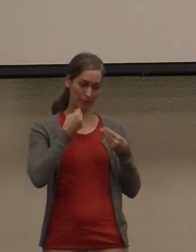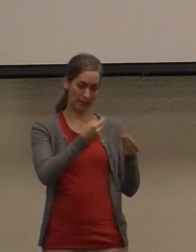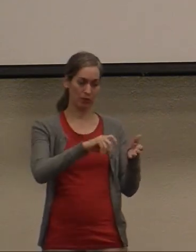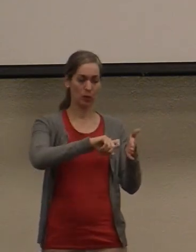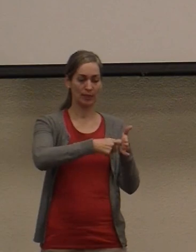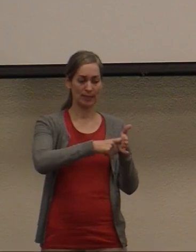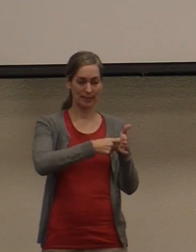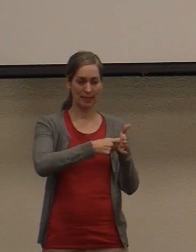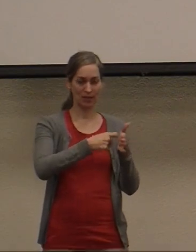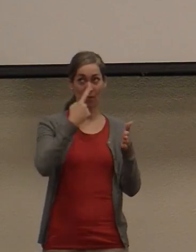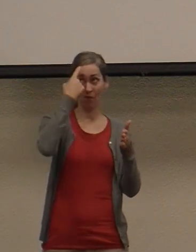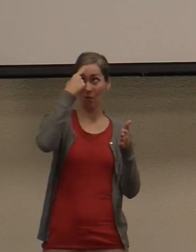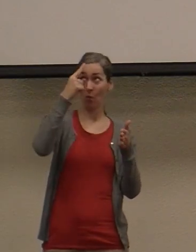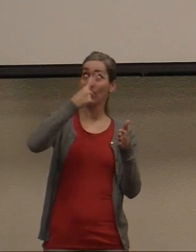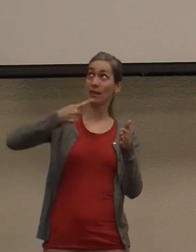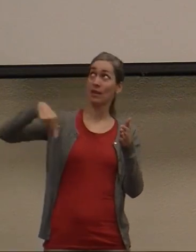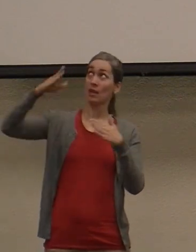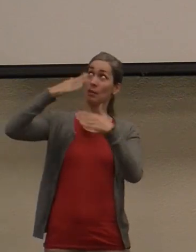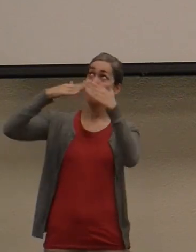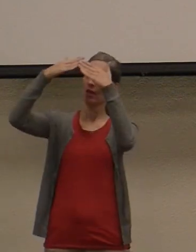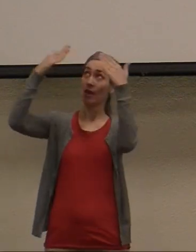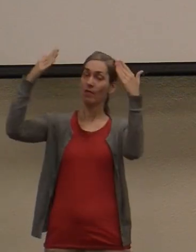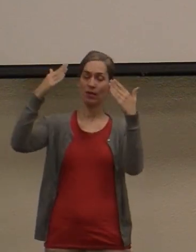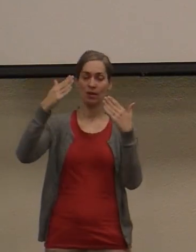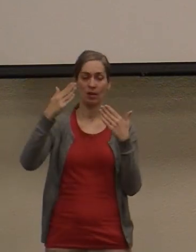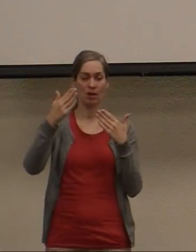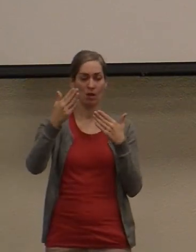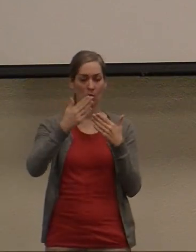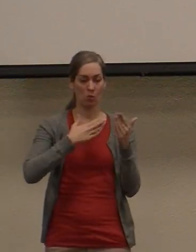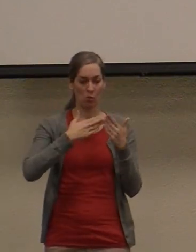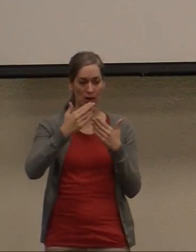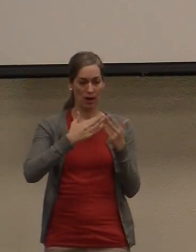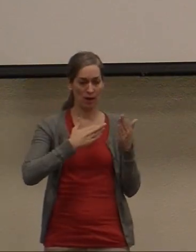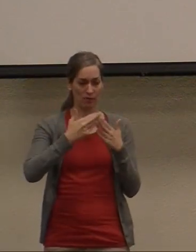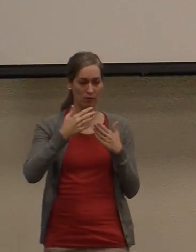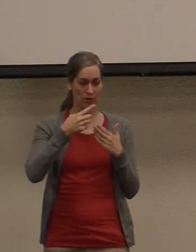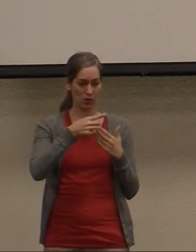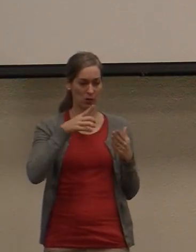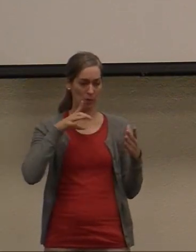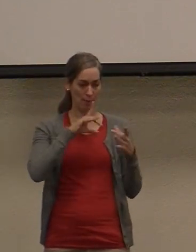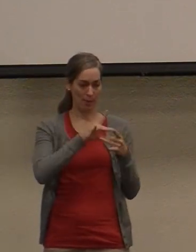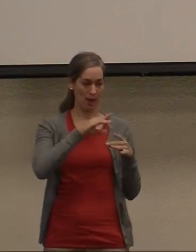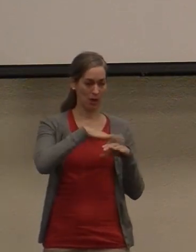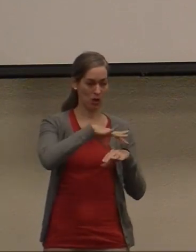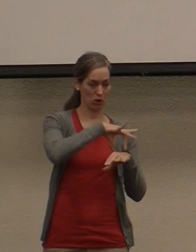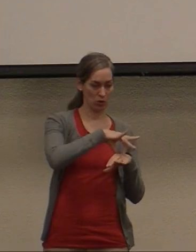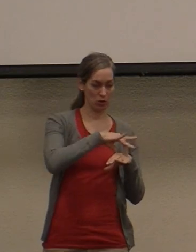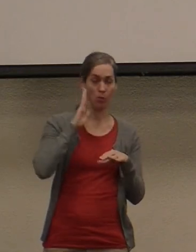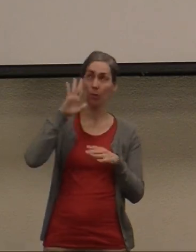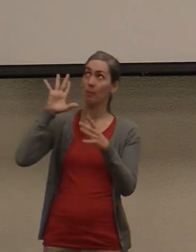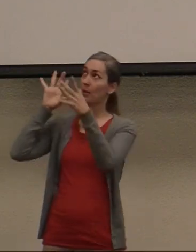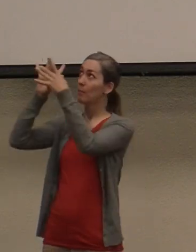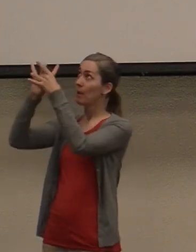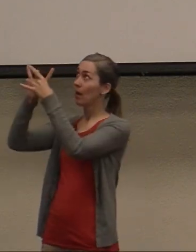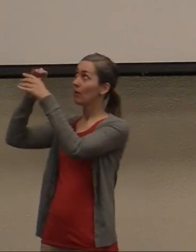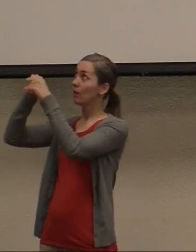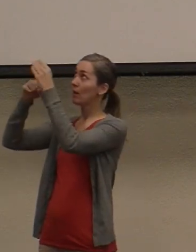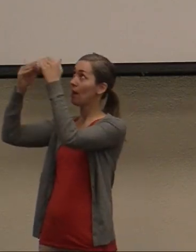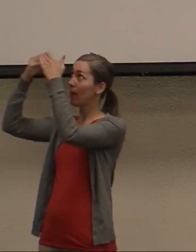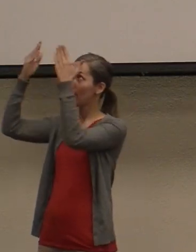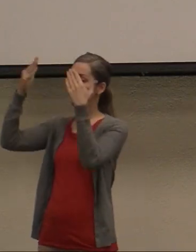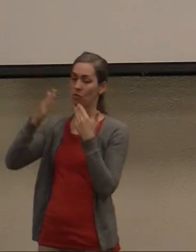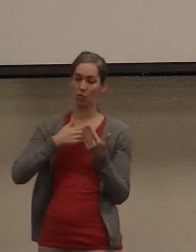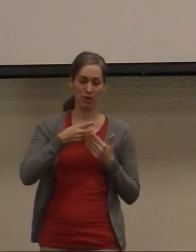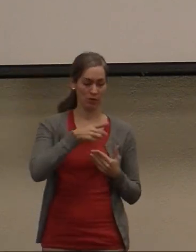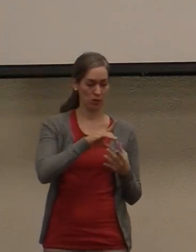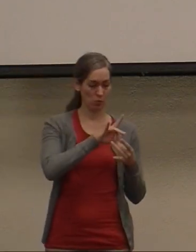kingdom of heaven. Whatever you bind on earth will be bound in heaven, and whatever you loose on earth will be loosed in heaven. Then he warned his